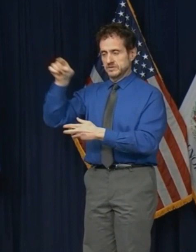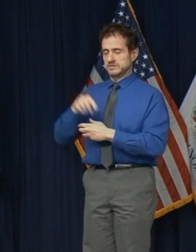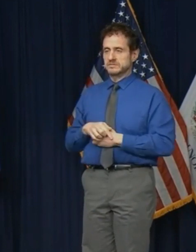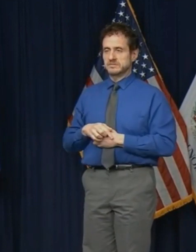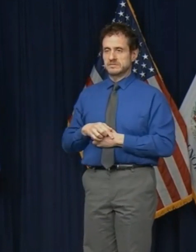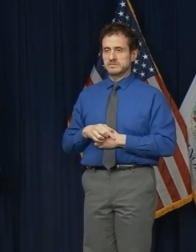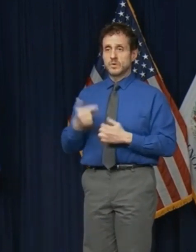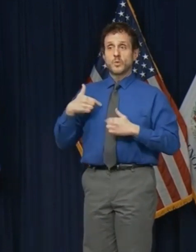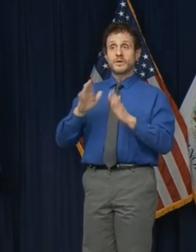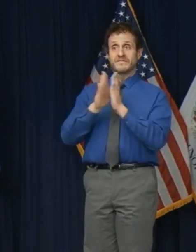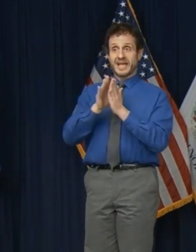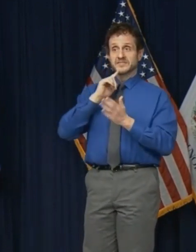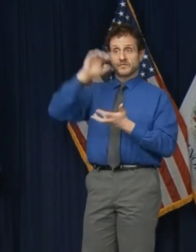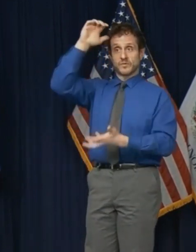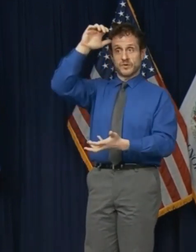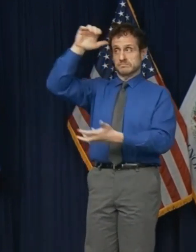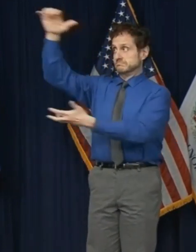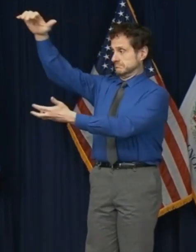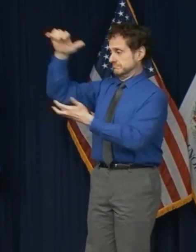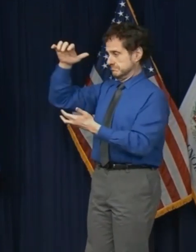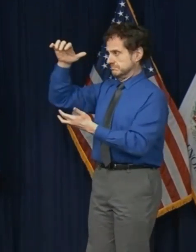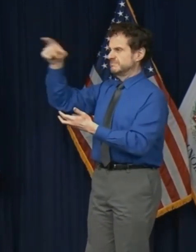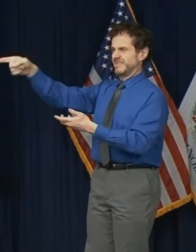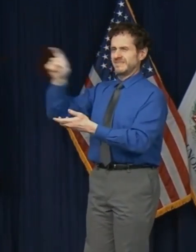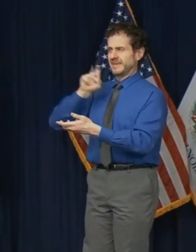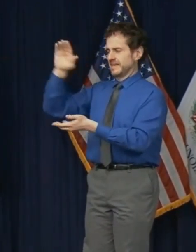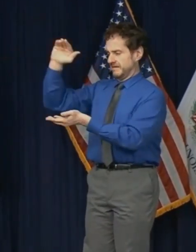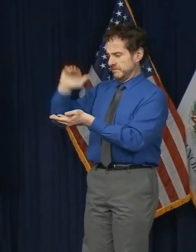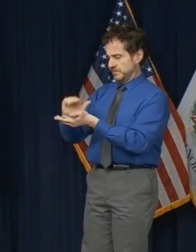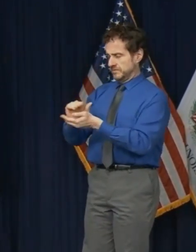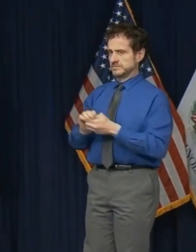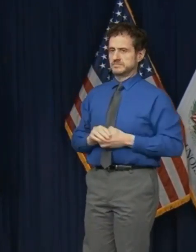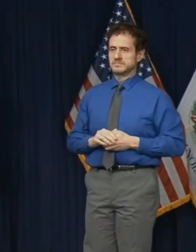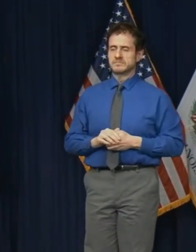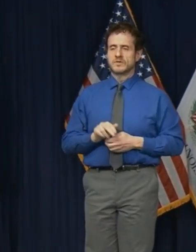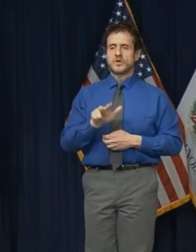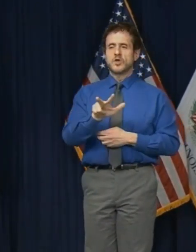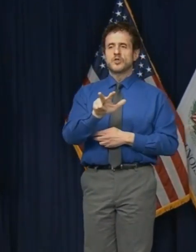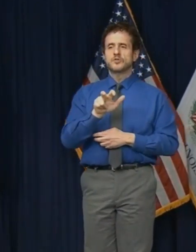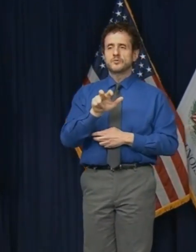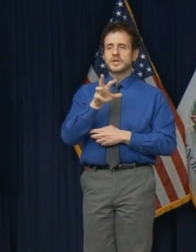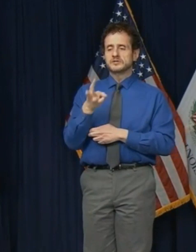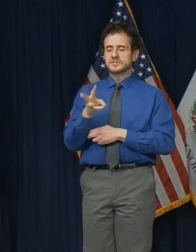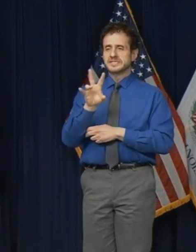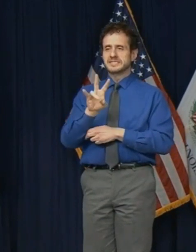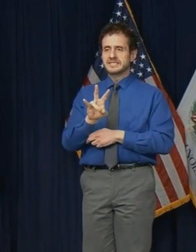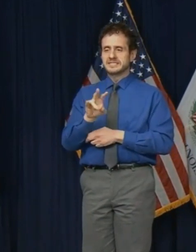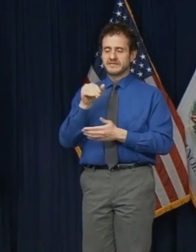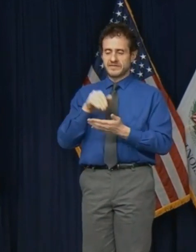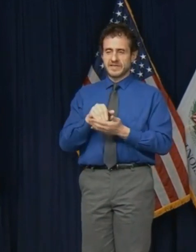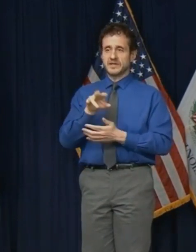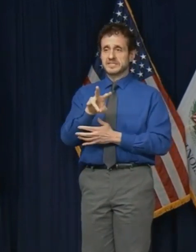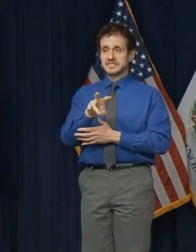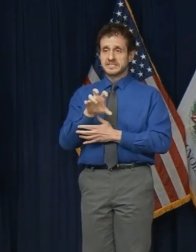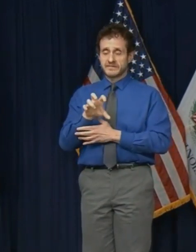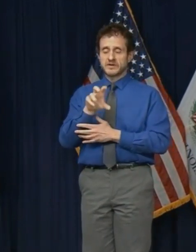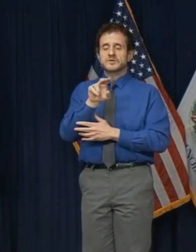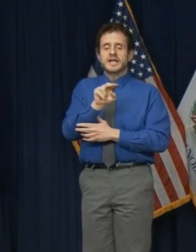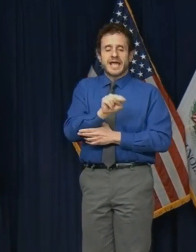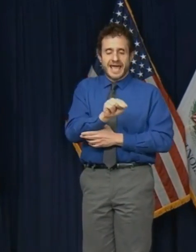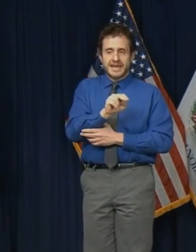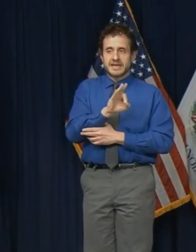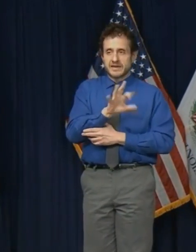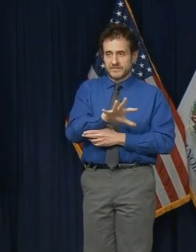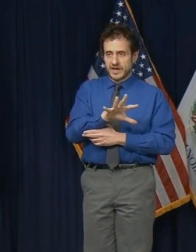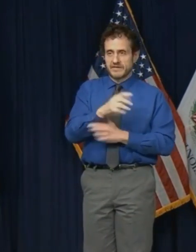mere fraction of what we've asked for, were 367,795